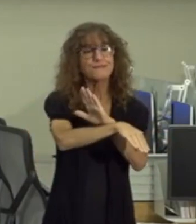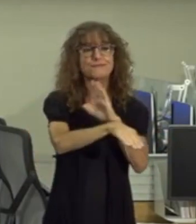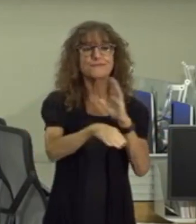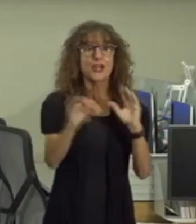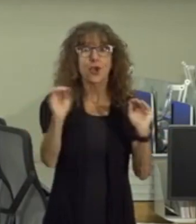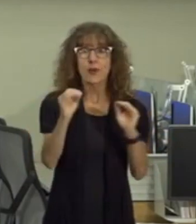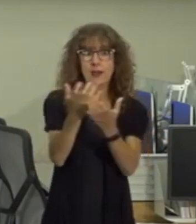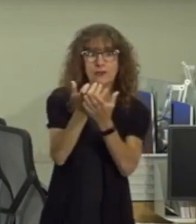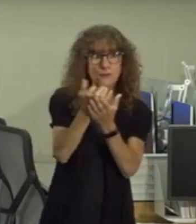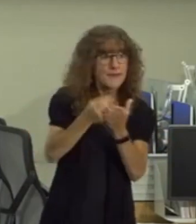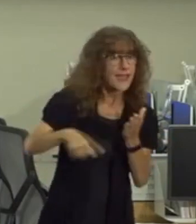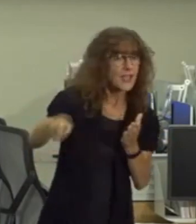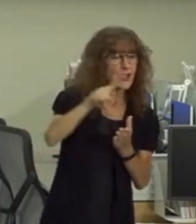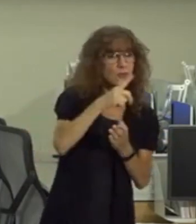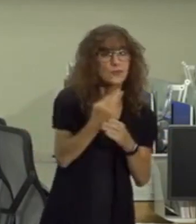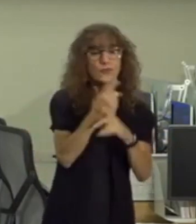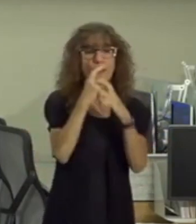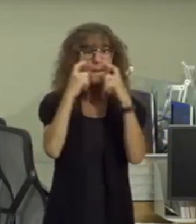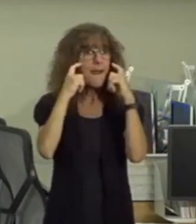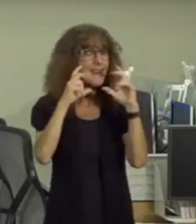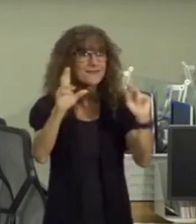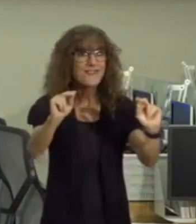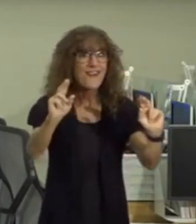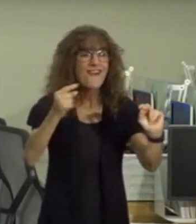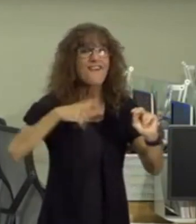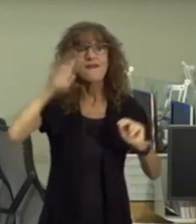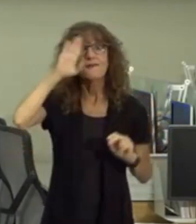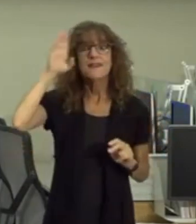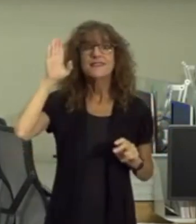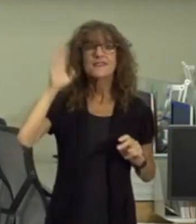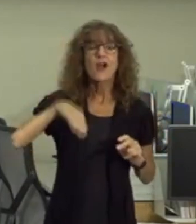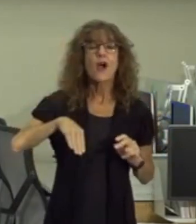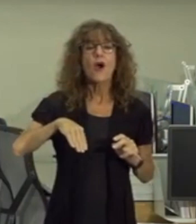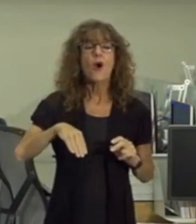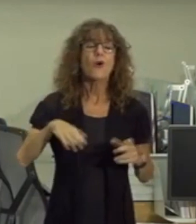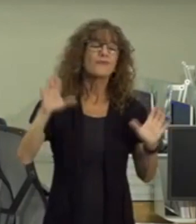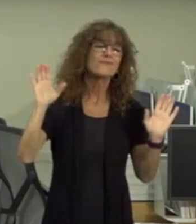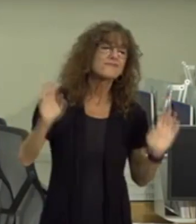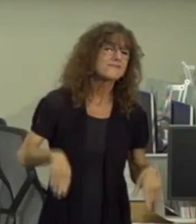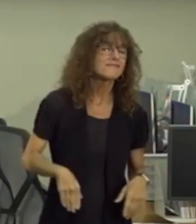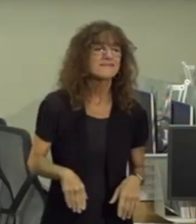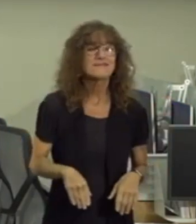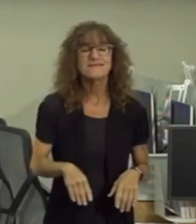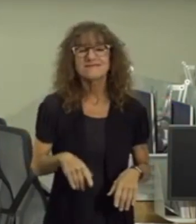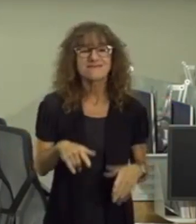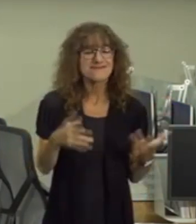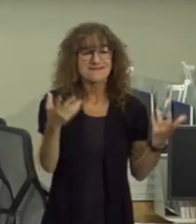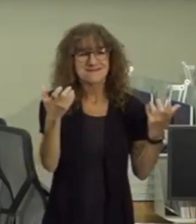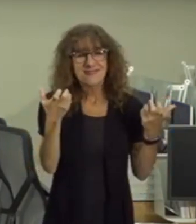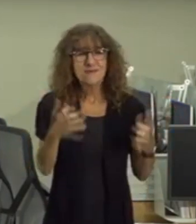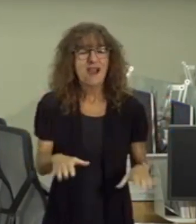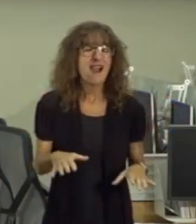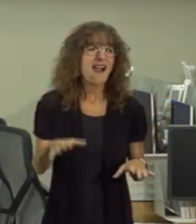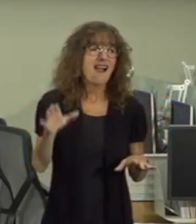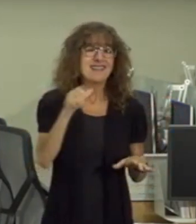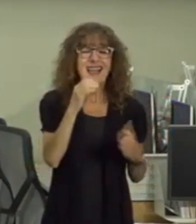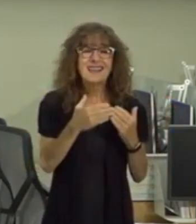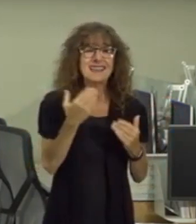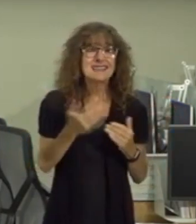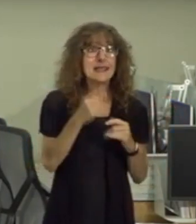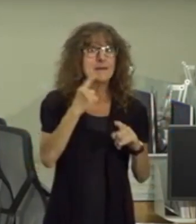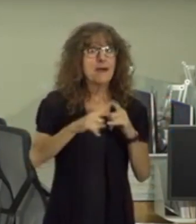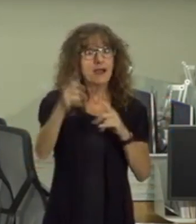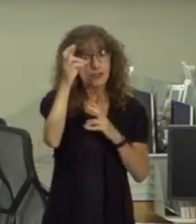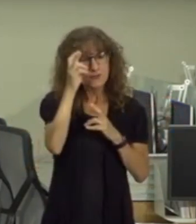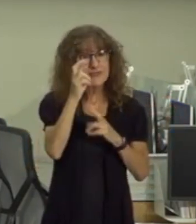had to beg prince georgians to wear a mask we know that it is inconvenient but because of your great respect not only for this